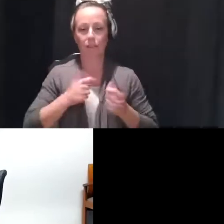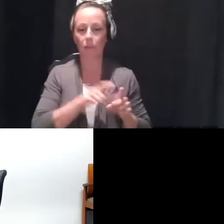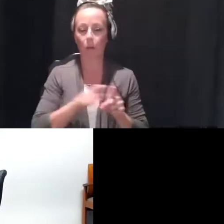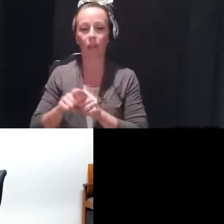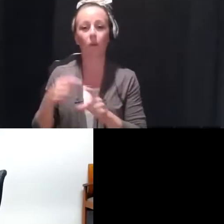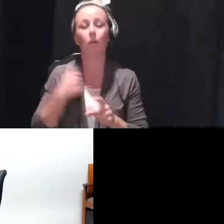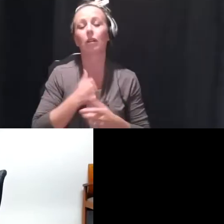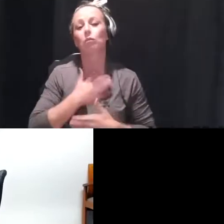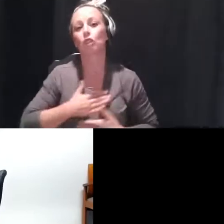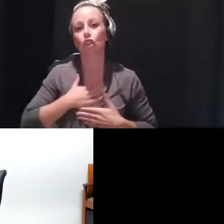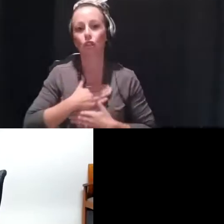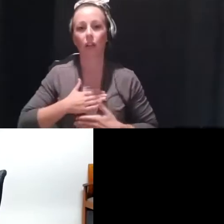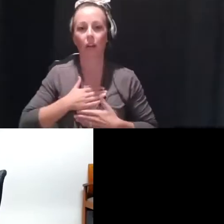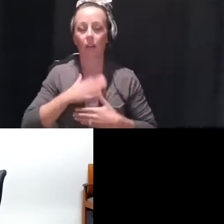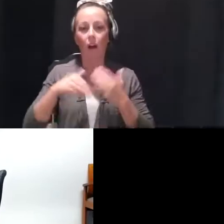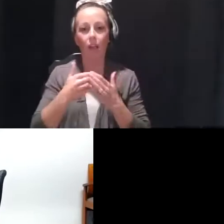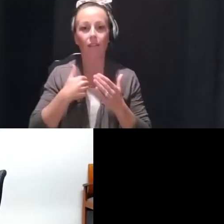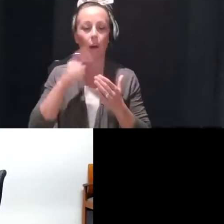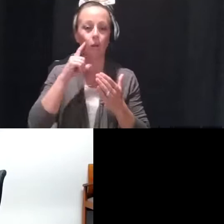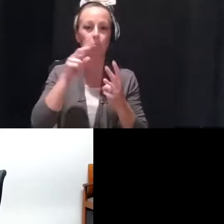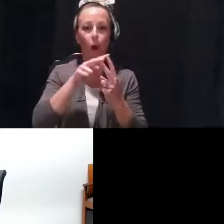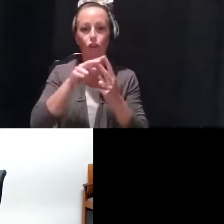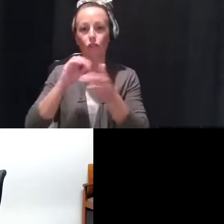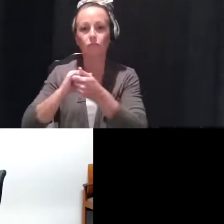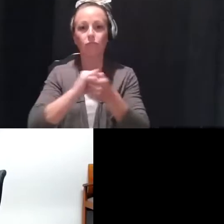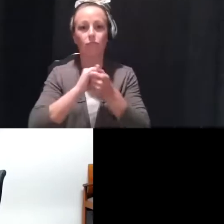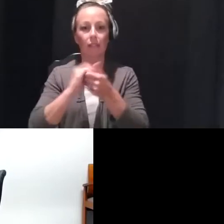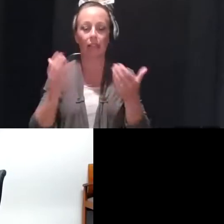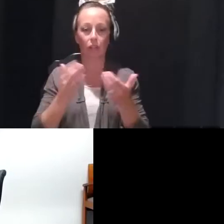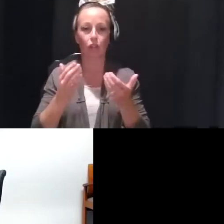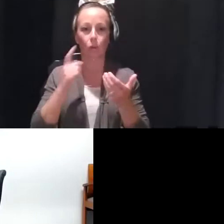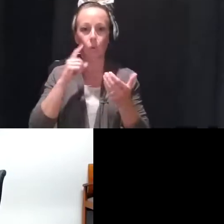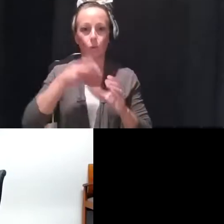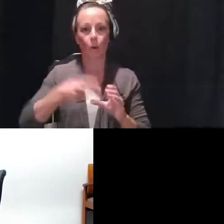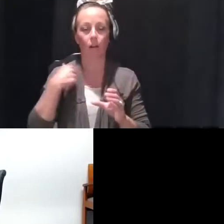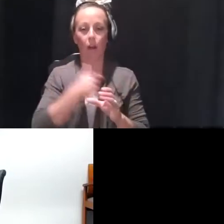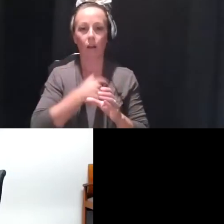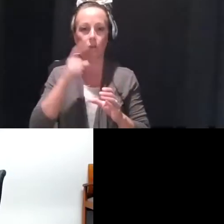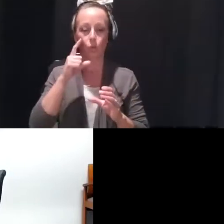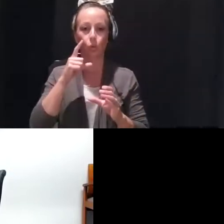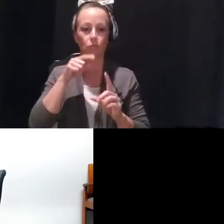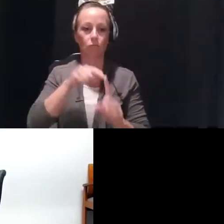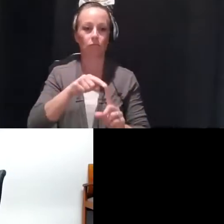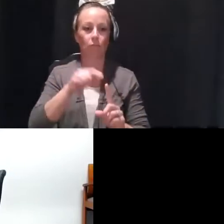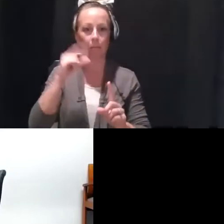appreciate having one of our many partners from the mental health field here today to address this very issue.